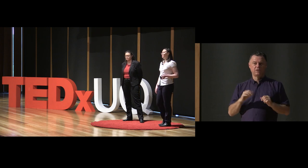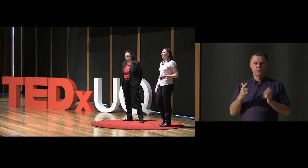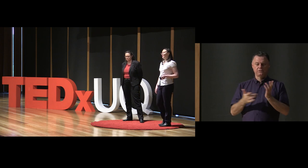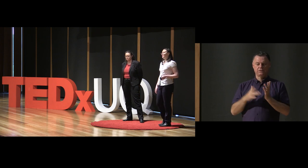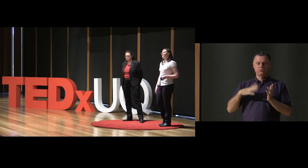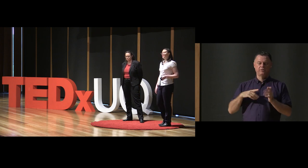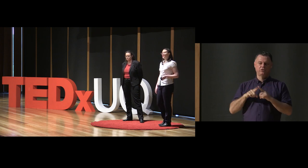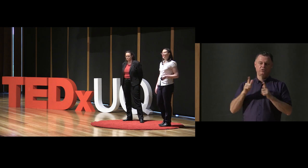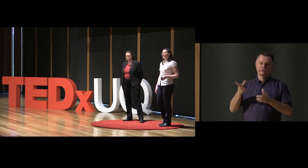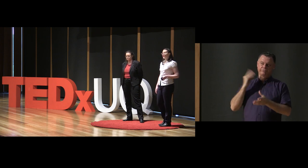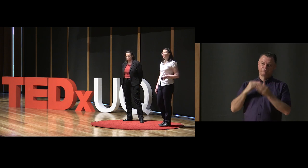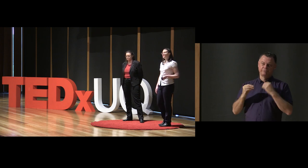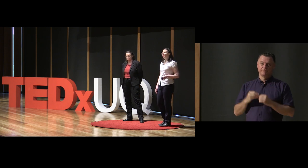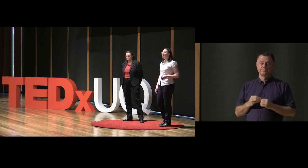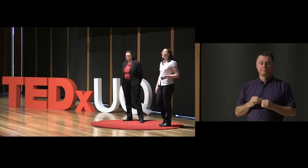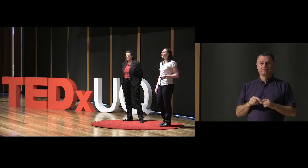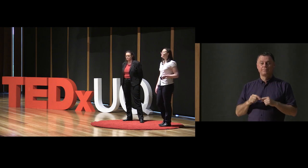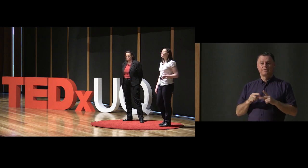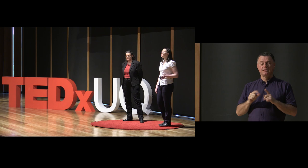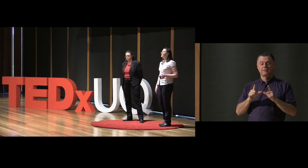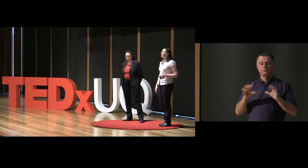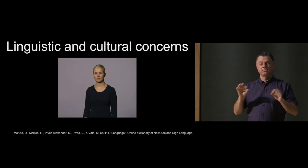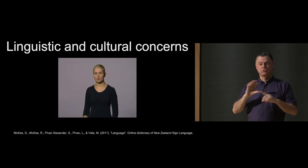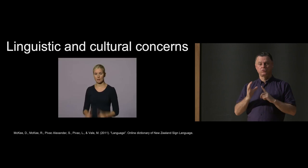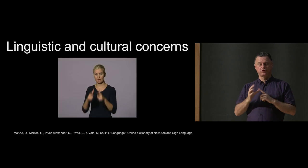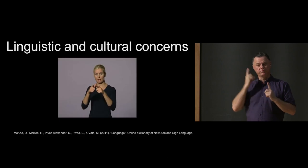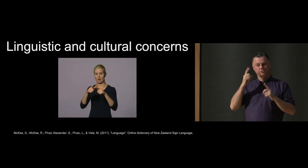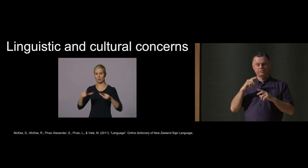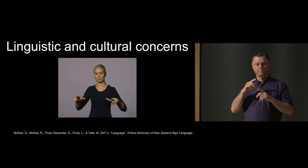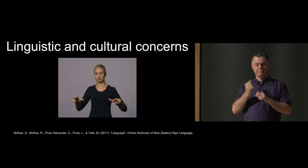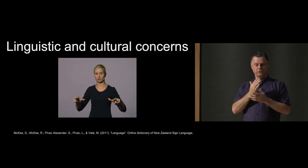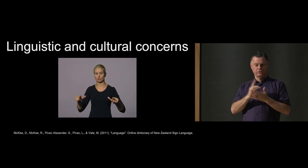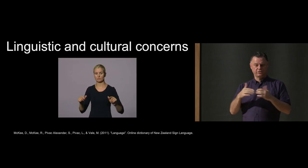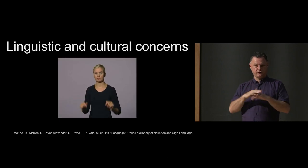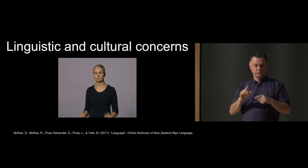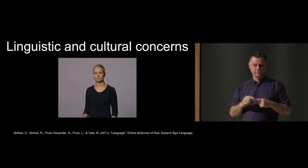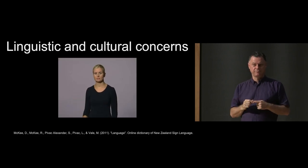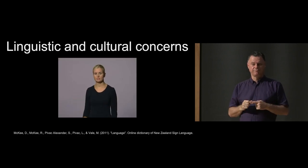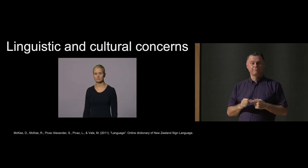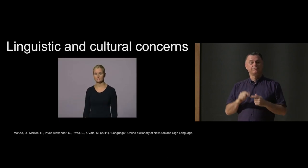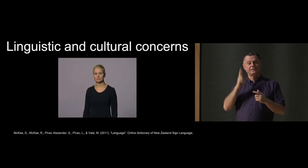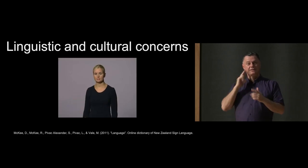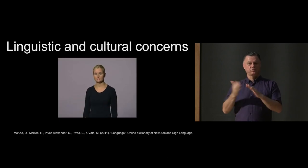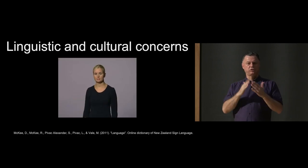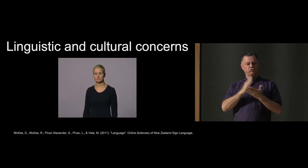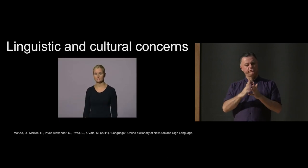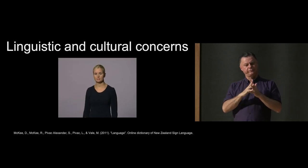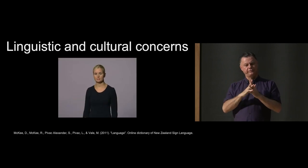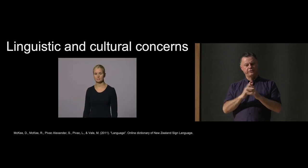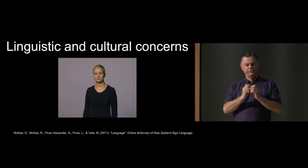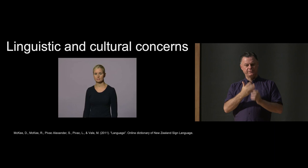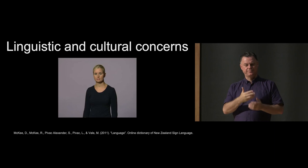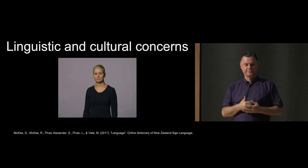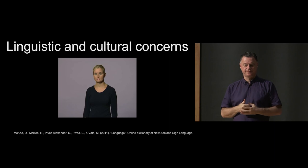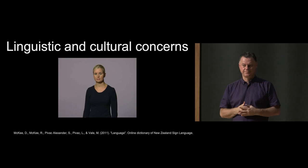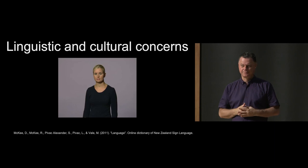technical requirements for this kind of device, but also about the linguistic and cultural concerns that it will need to address to be truly useful